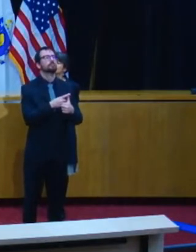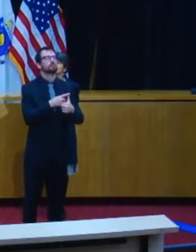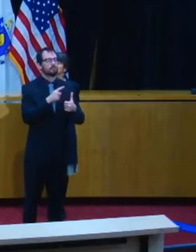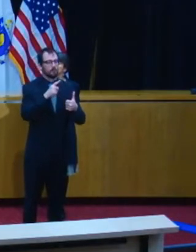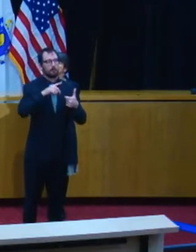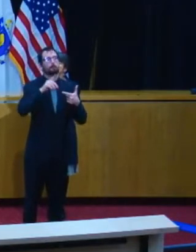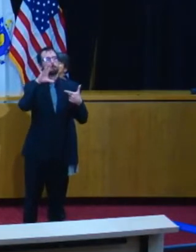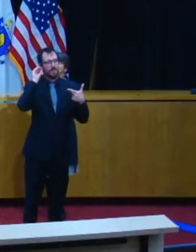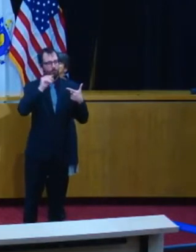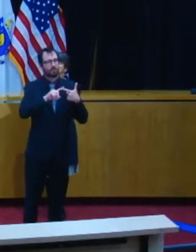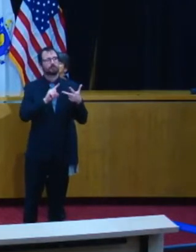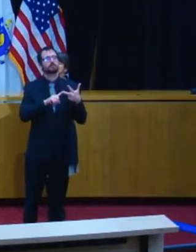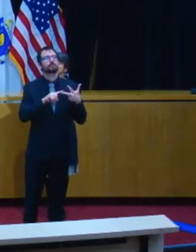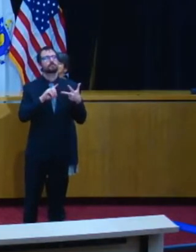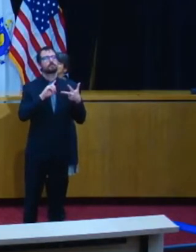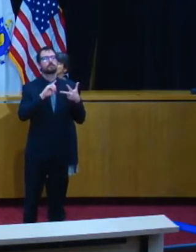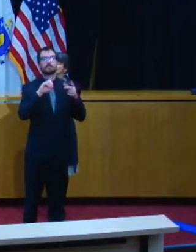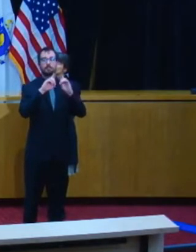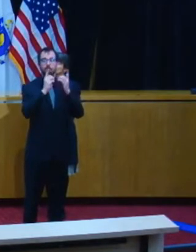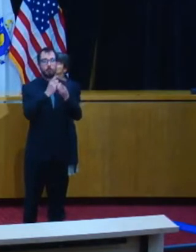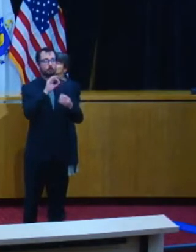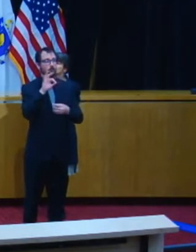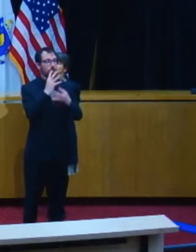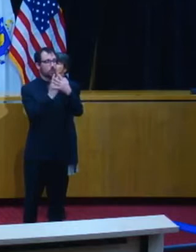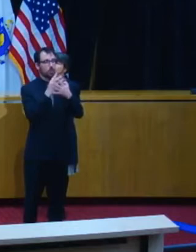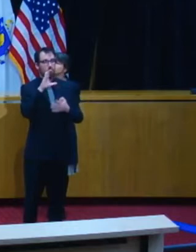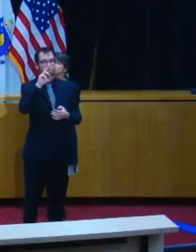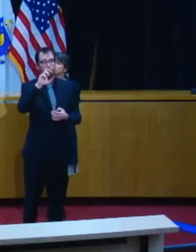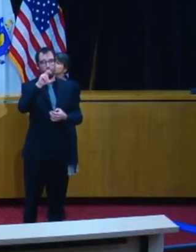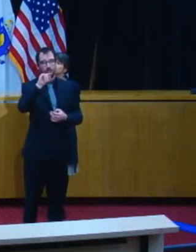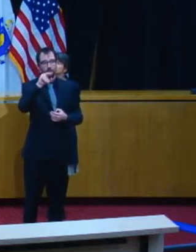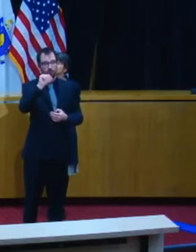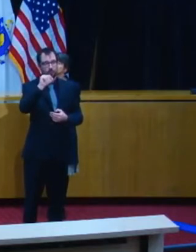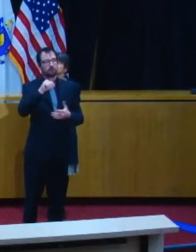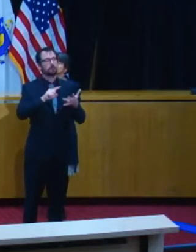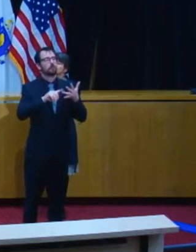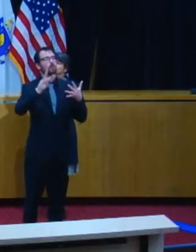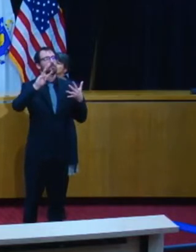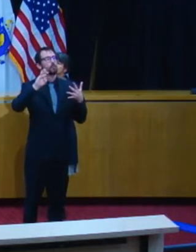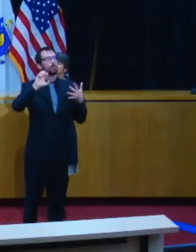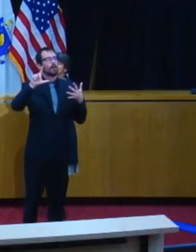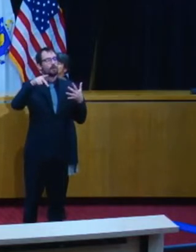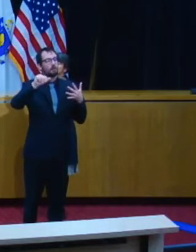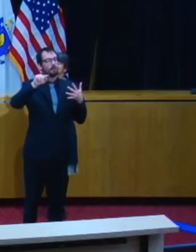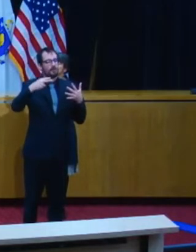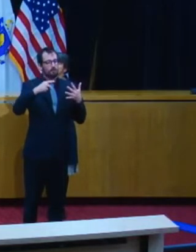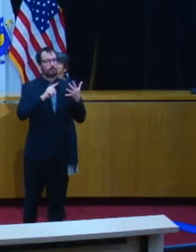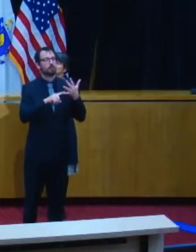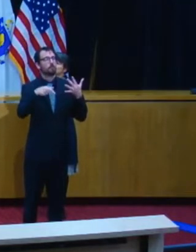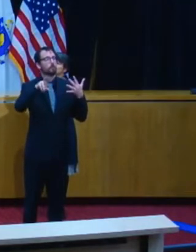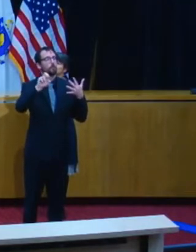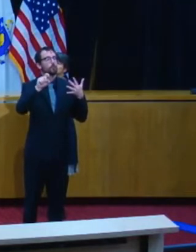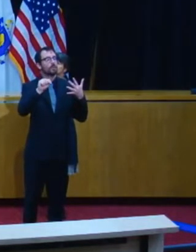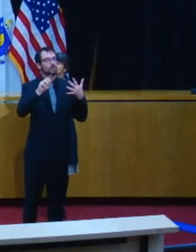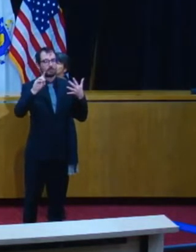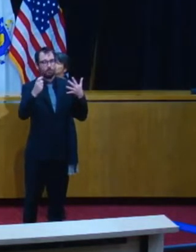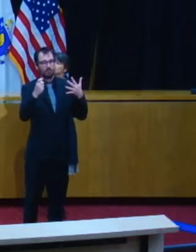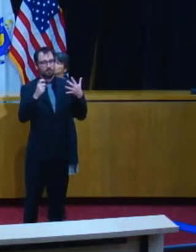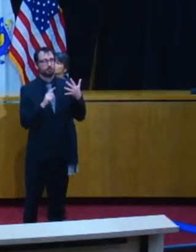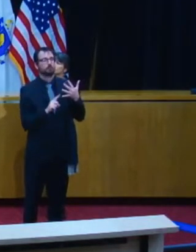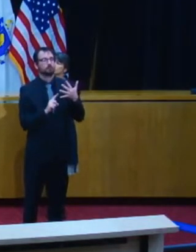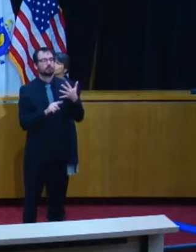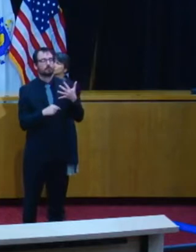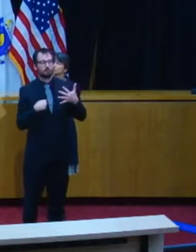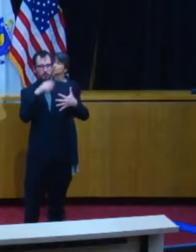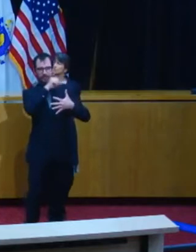provided to police officers, firefighters, and other public safety personnel, and it is free of charge. We'll have more details coming out on that soon.